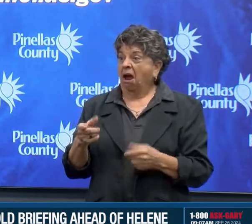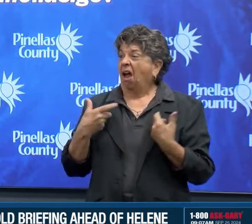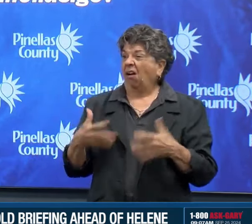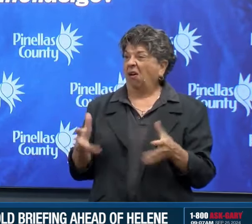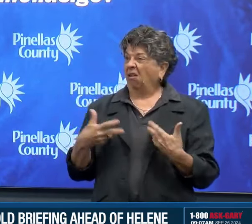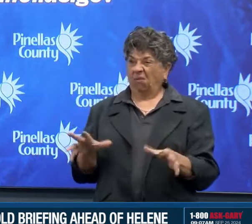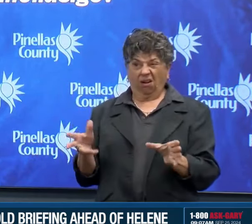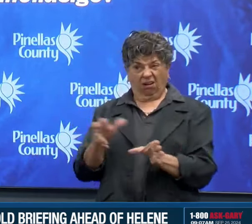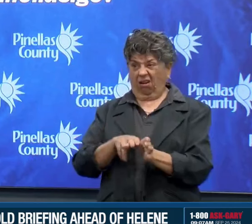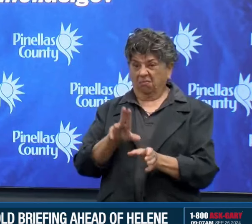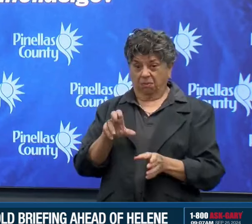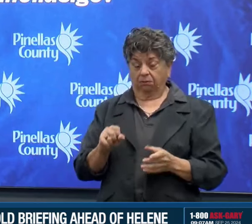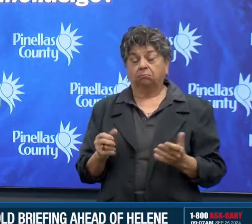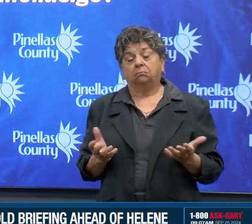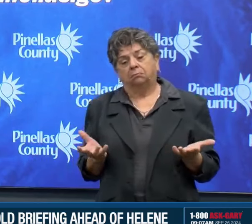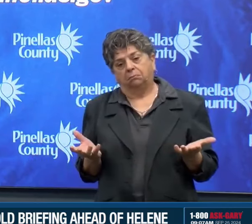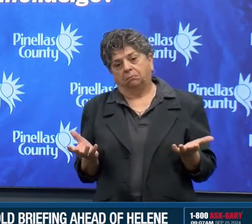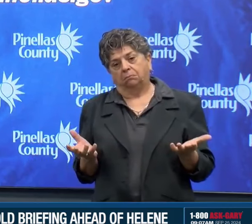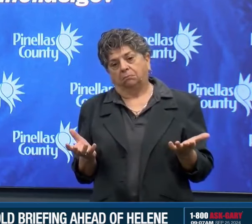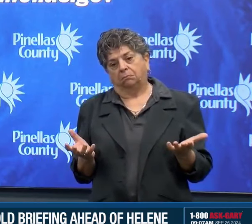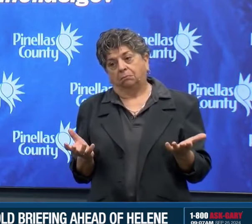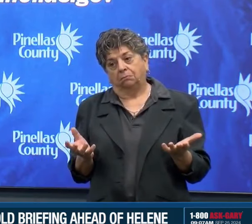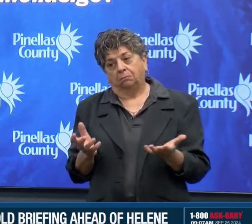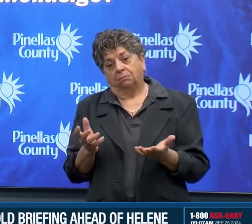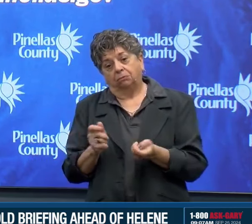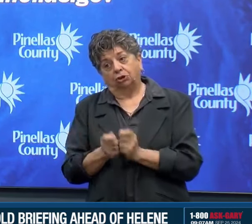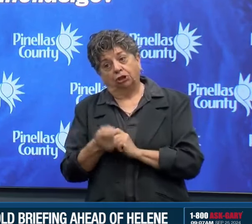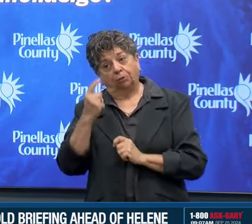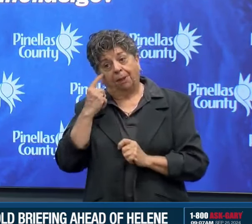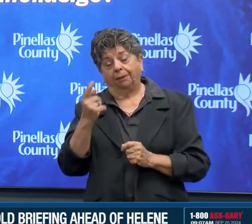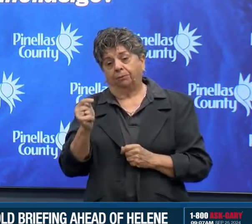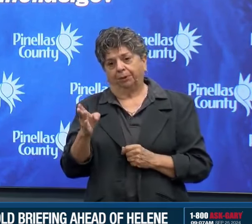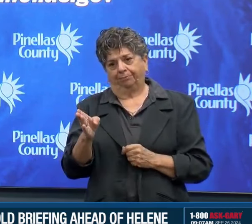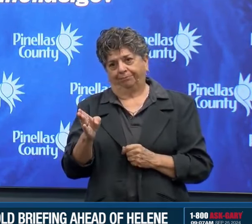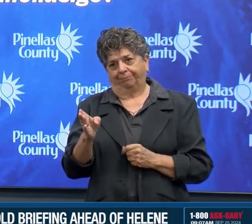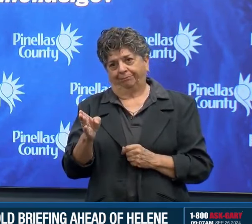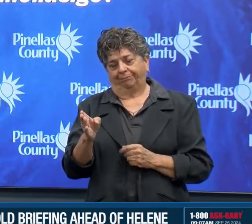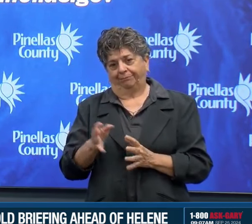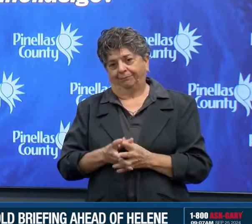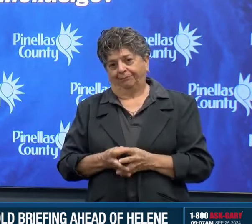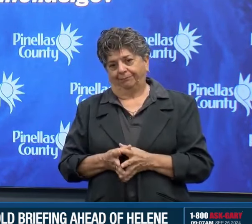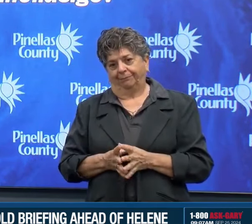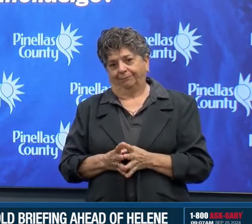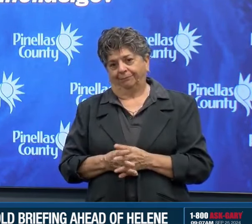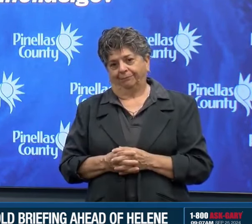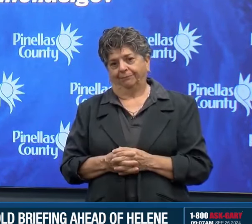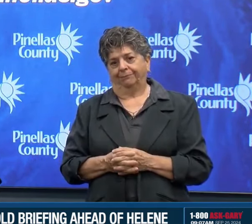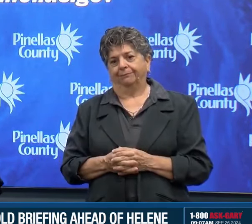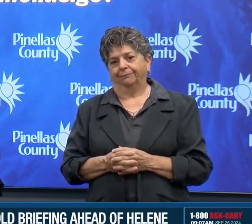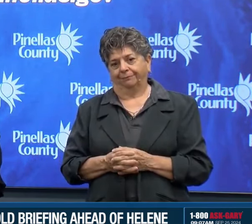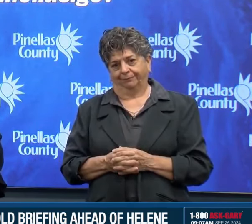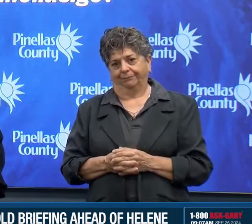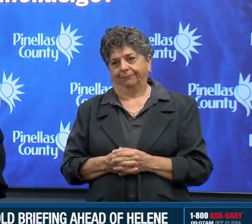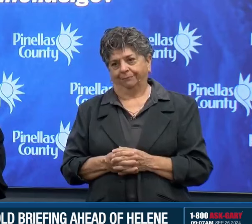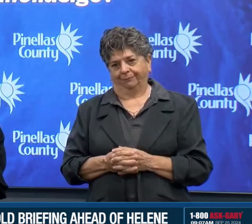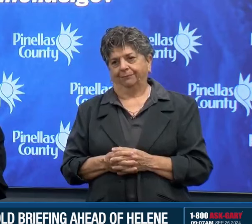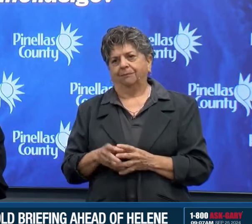to get to the shelters. So if the transportation is coming for you and gets there, please get on that bus today.